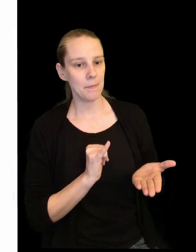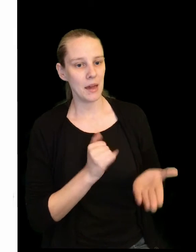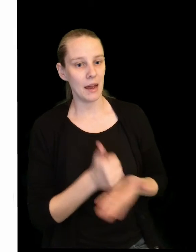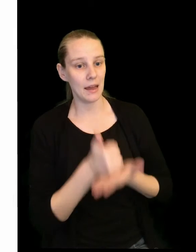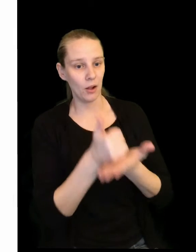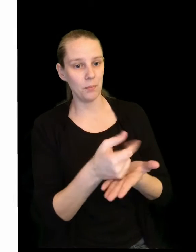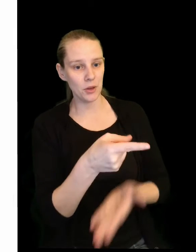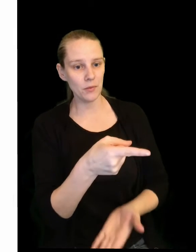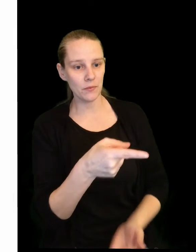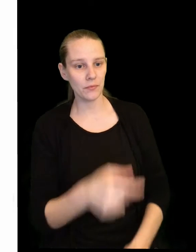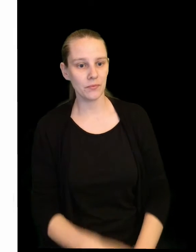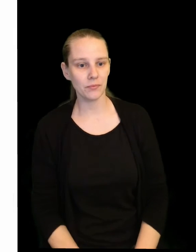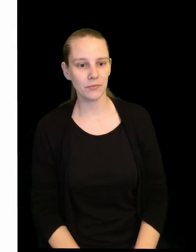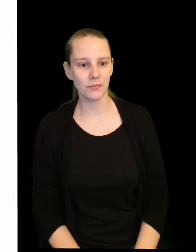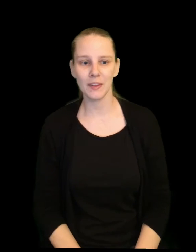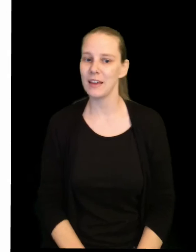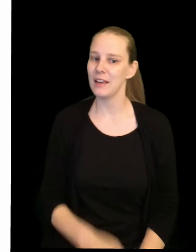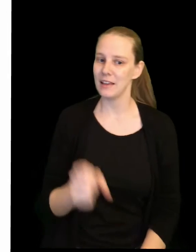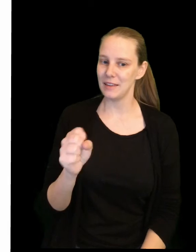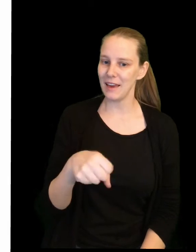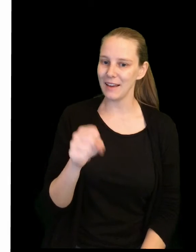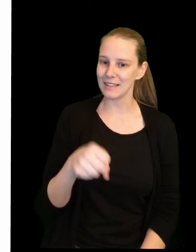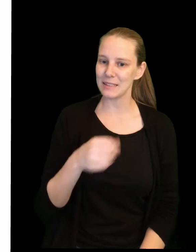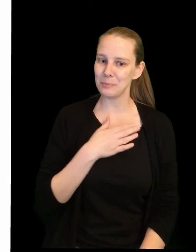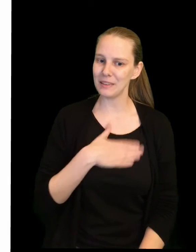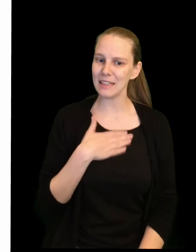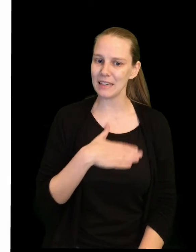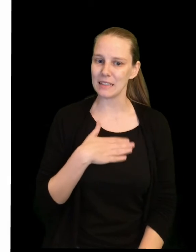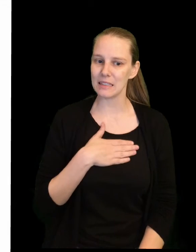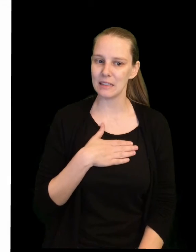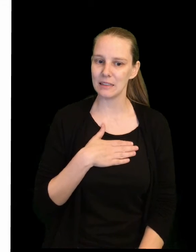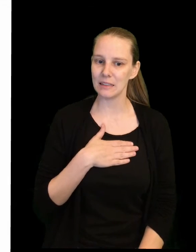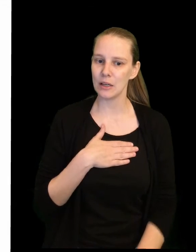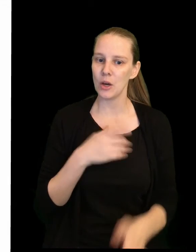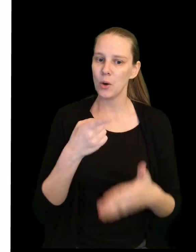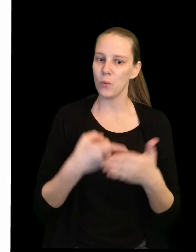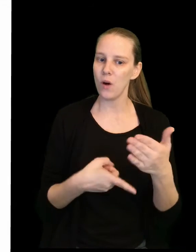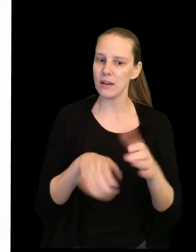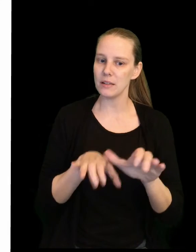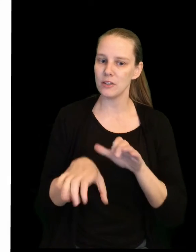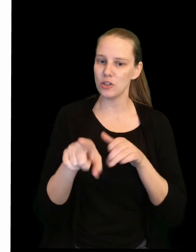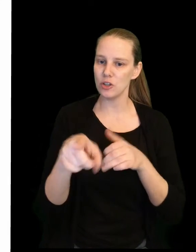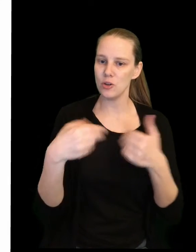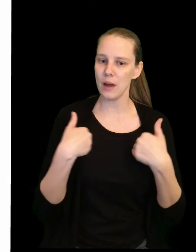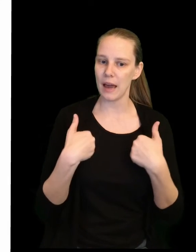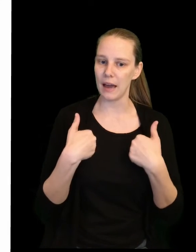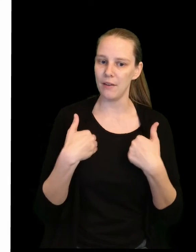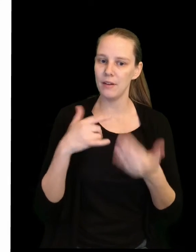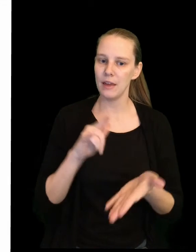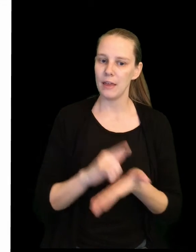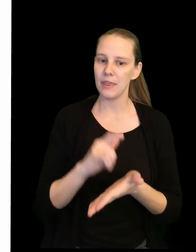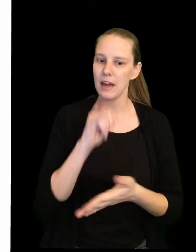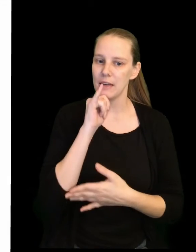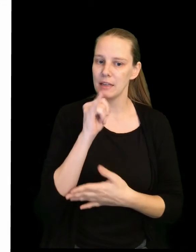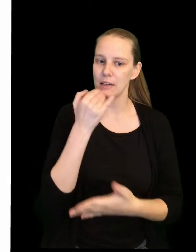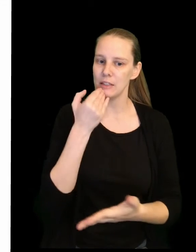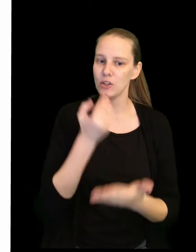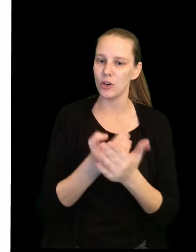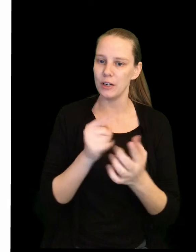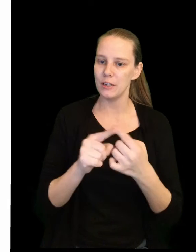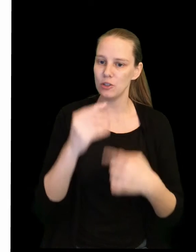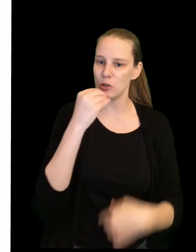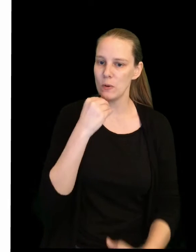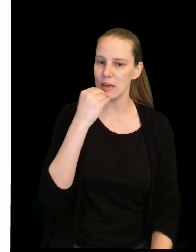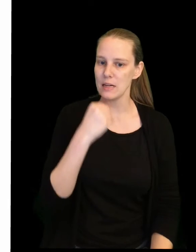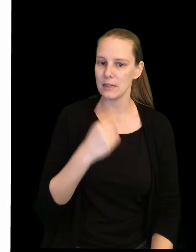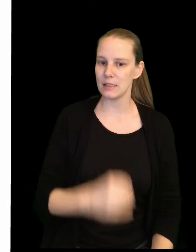May I help you? Yes, please. What do you have that is